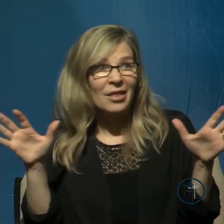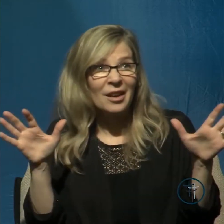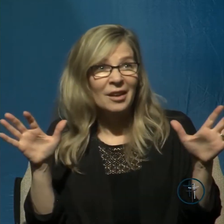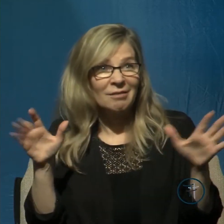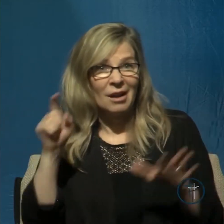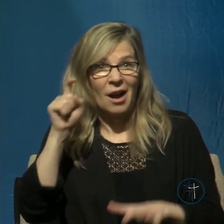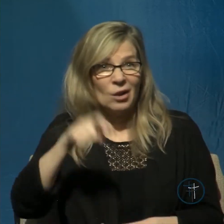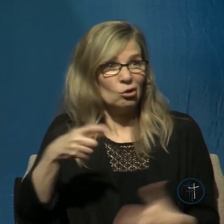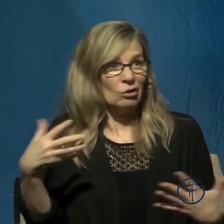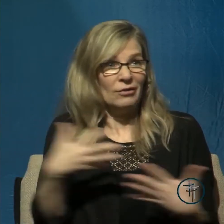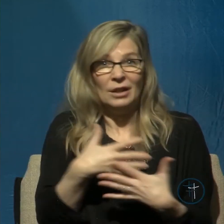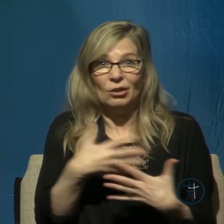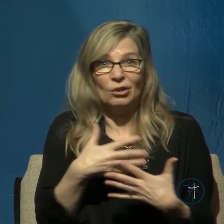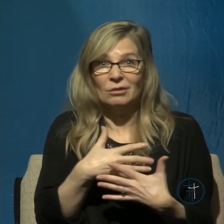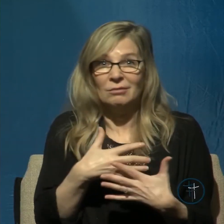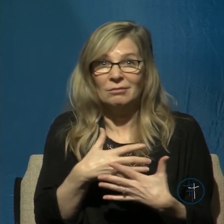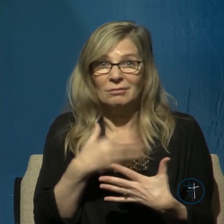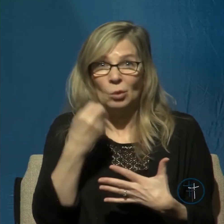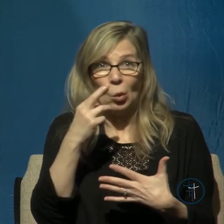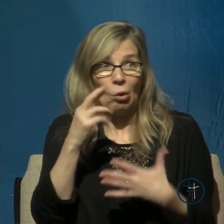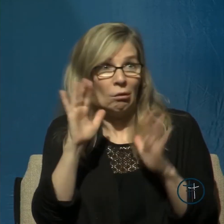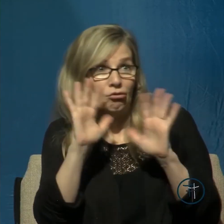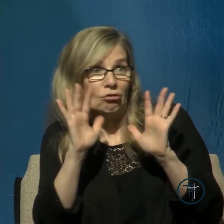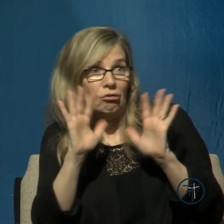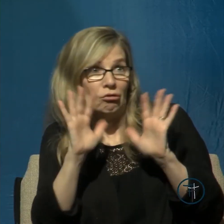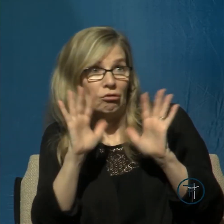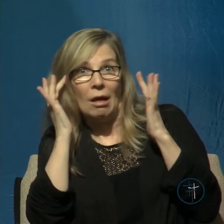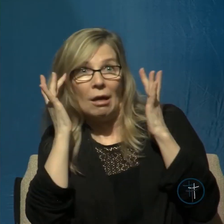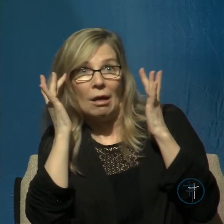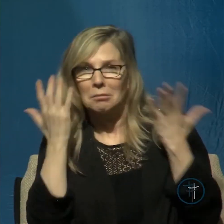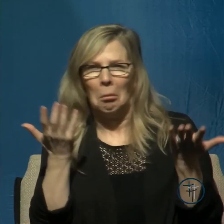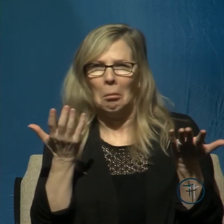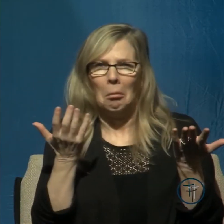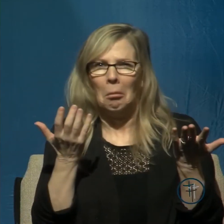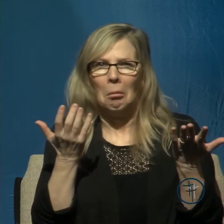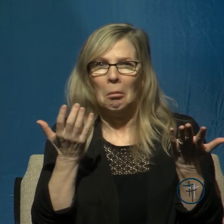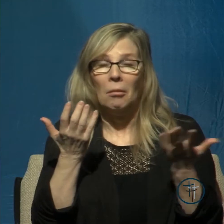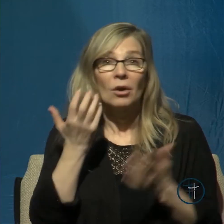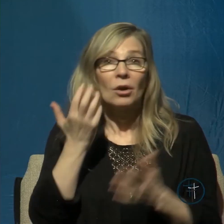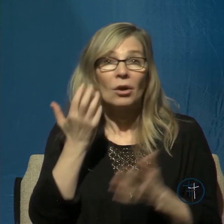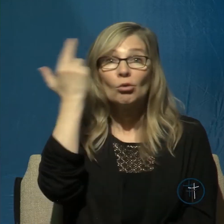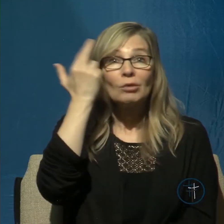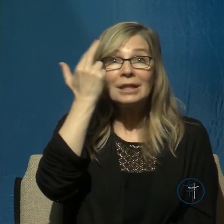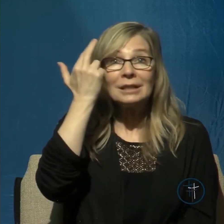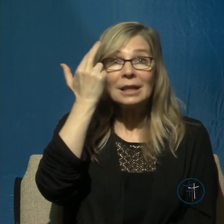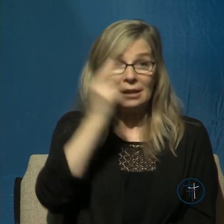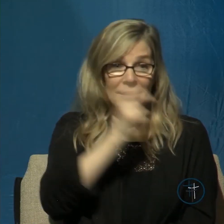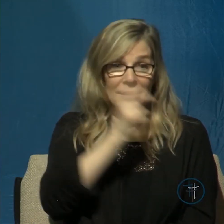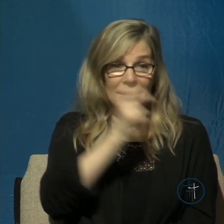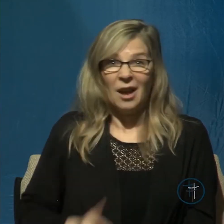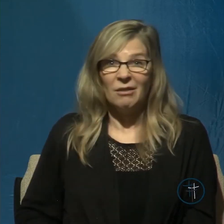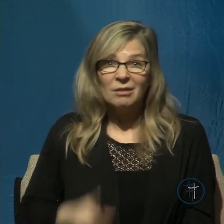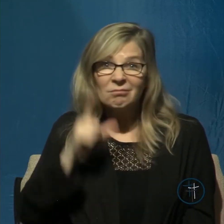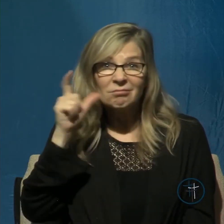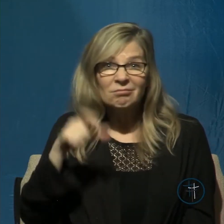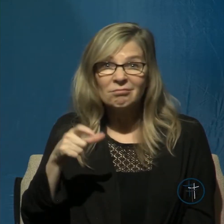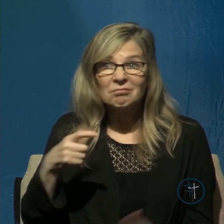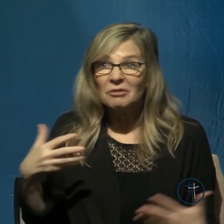fears or dreads. And the reason given by David as to why he doesn't fear or dread anyone